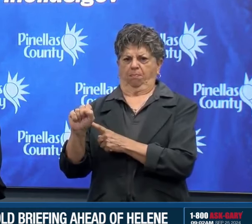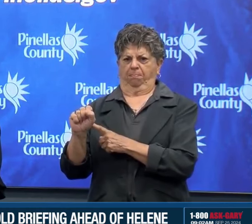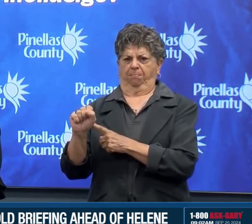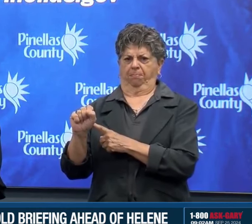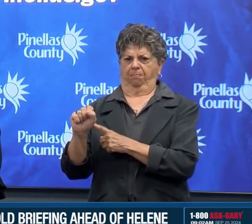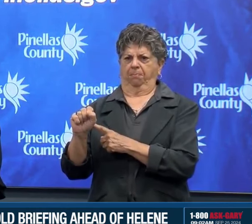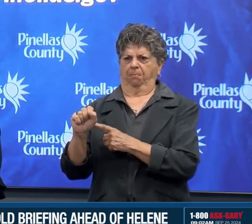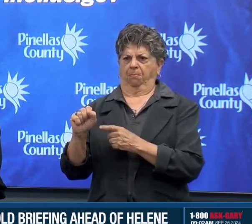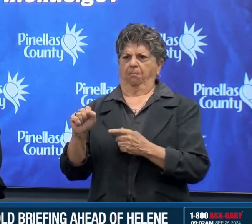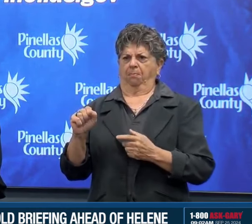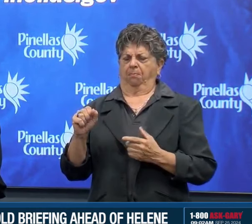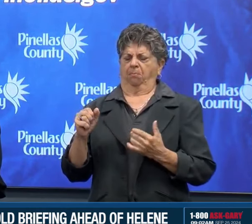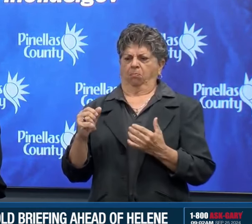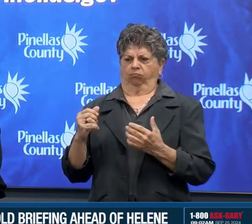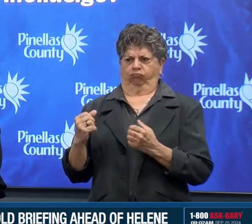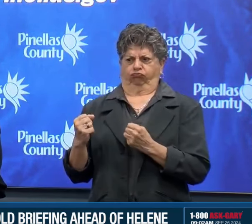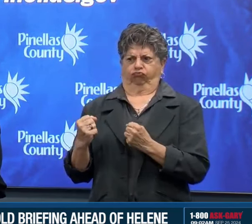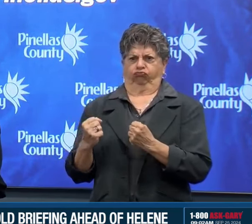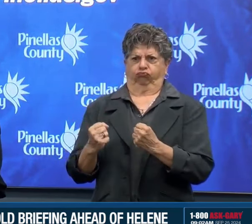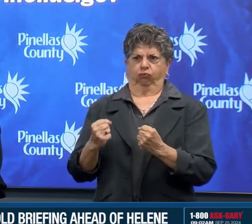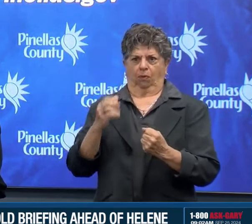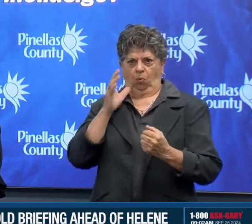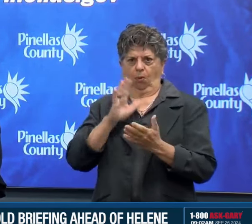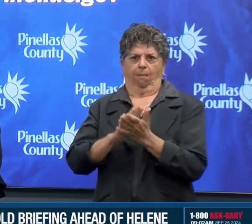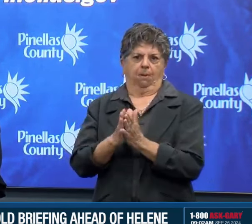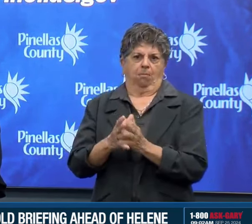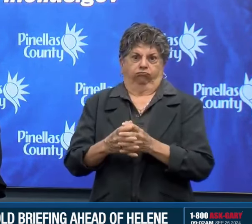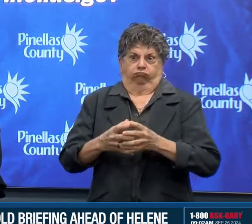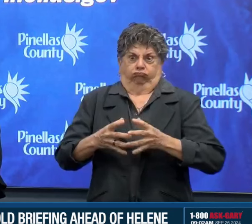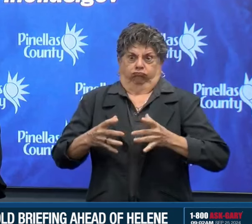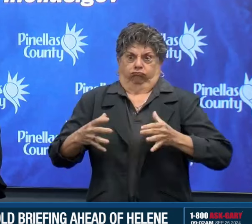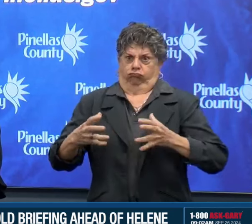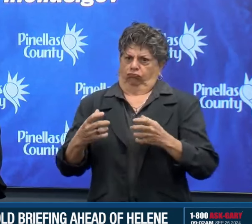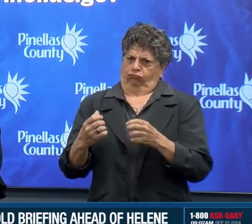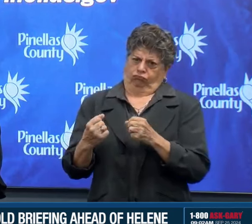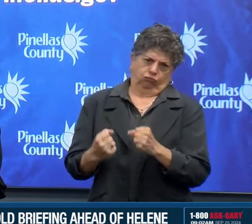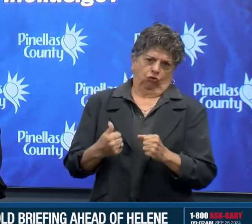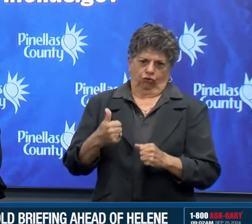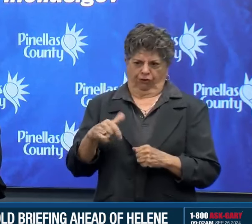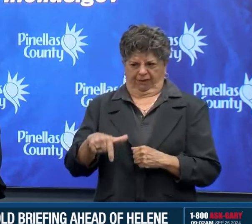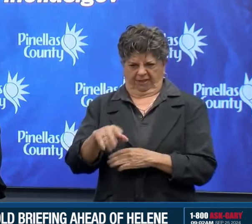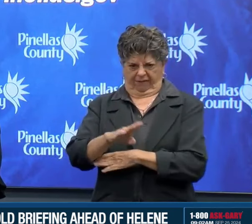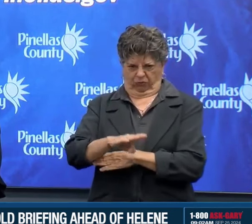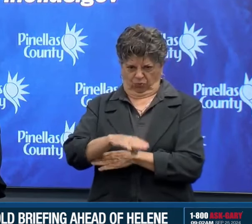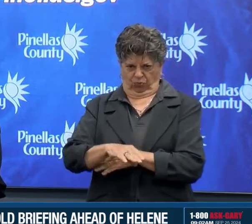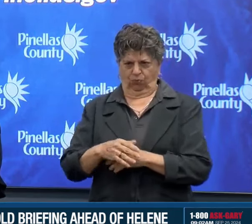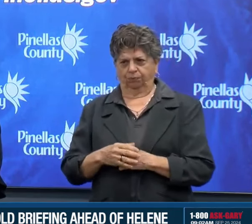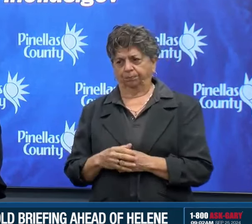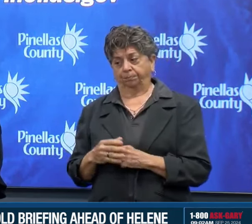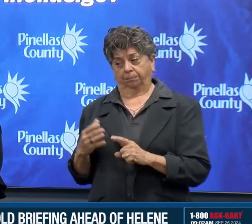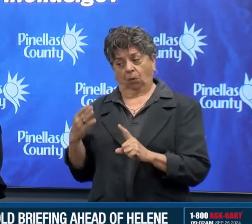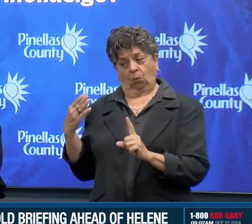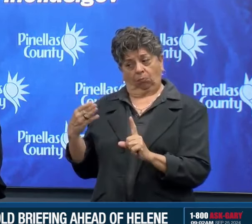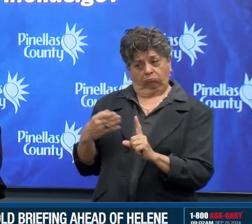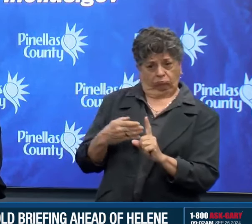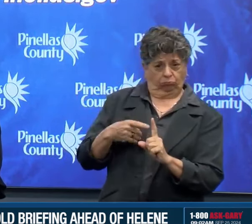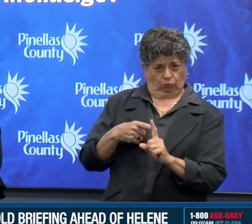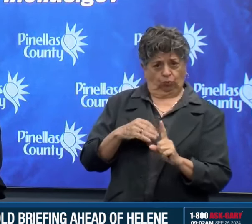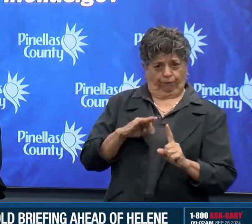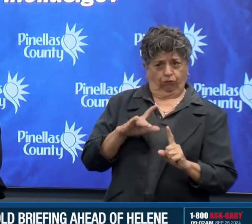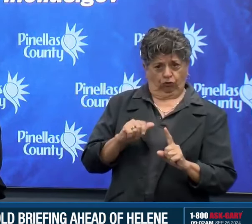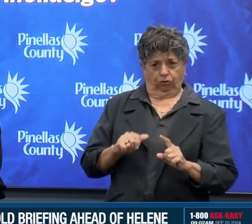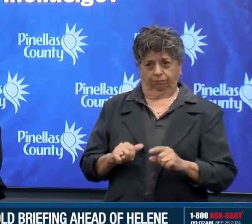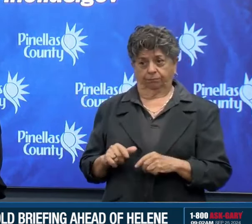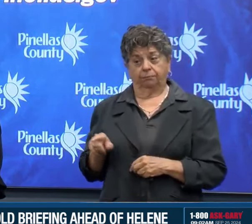Western Caribbean Sea. We expect it to approach Florida as a major hurricane with maximum